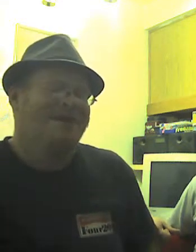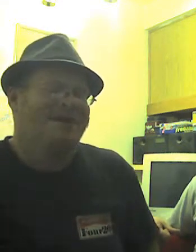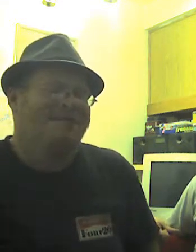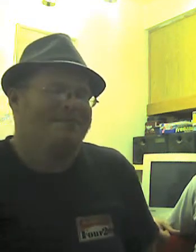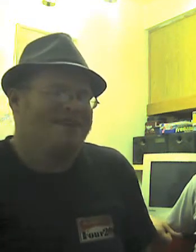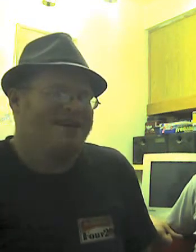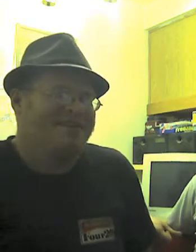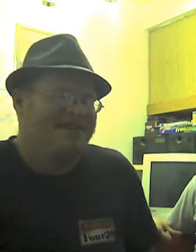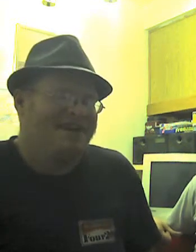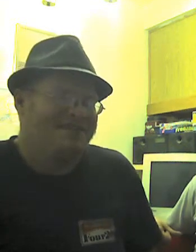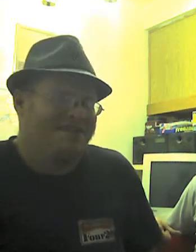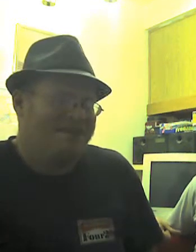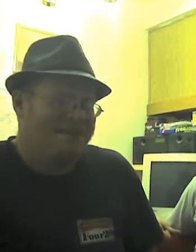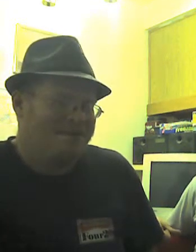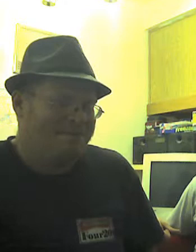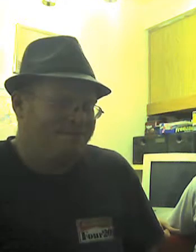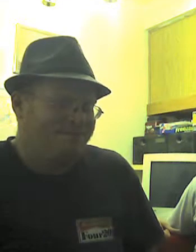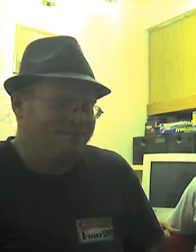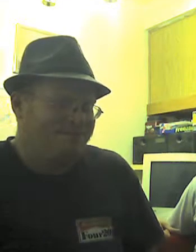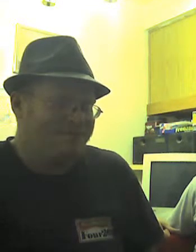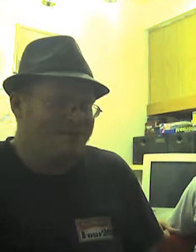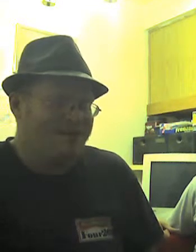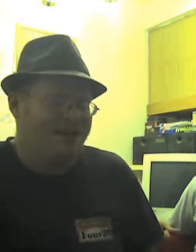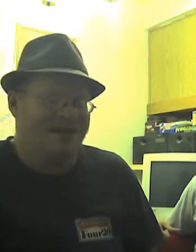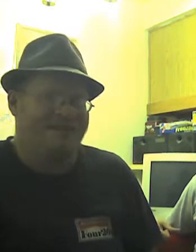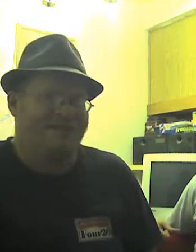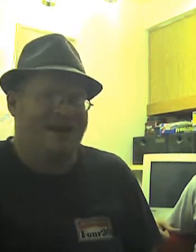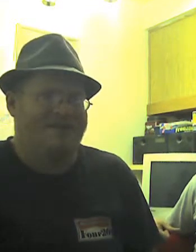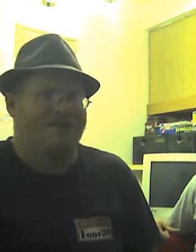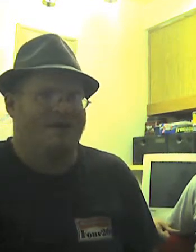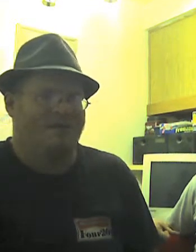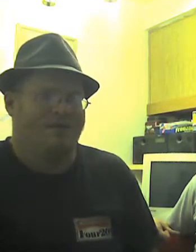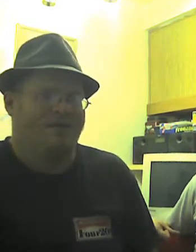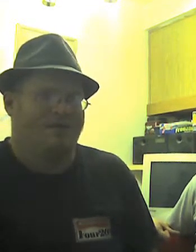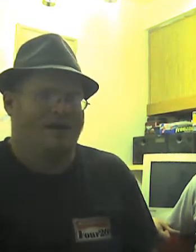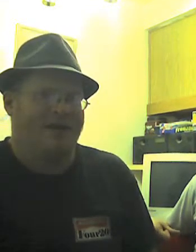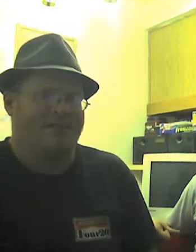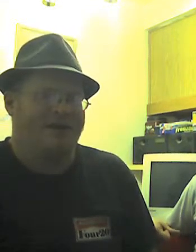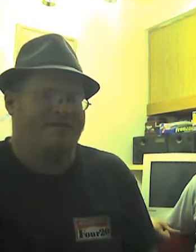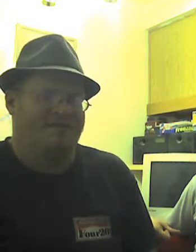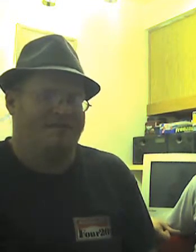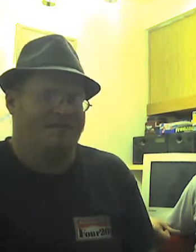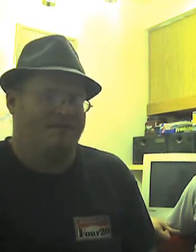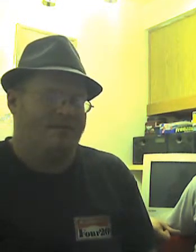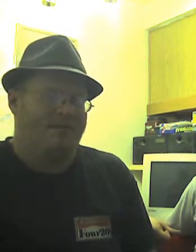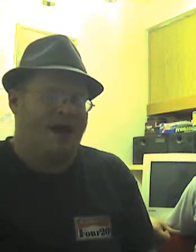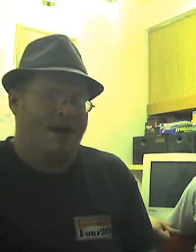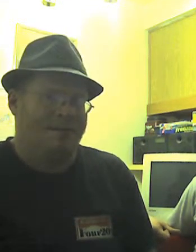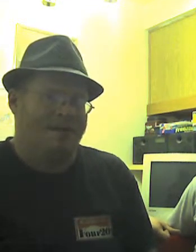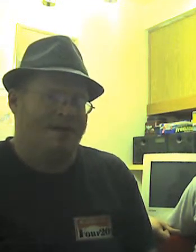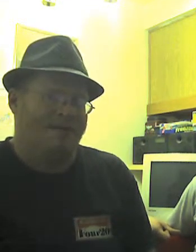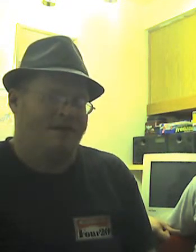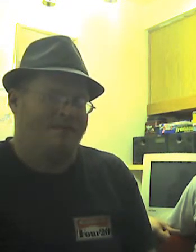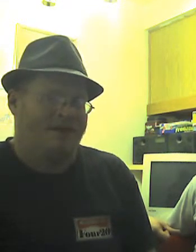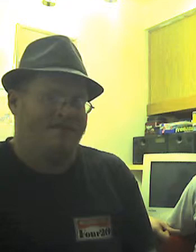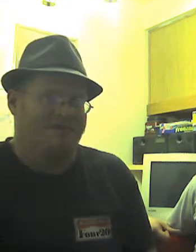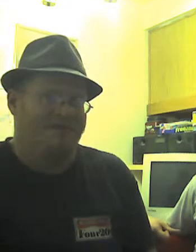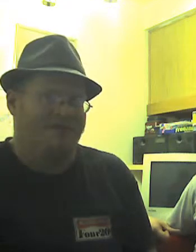But besides that, it's actually a really fun game. It's, in my opinion, the best Harvest Moon